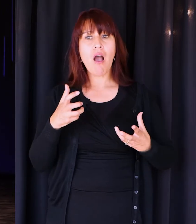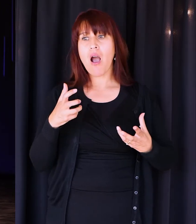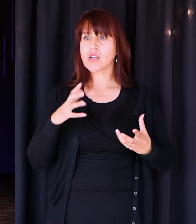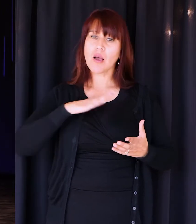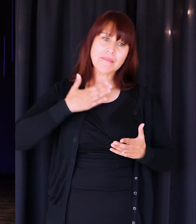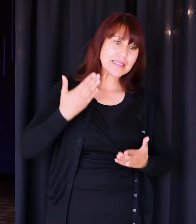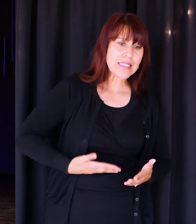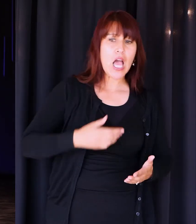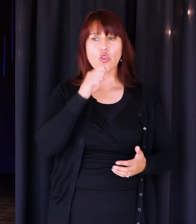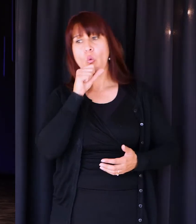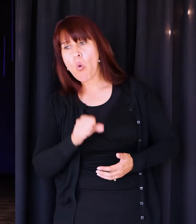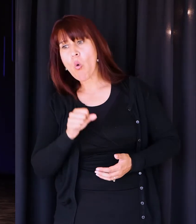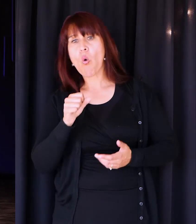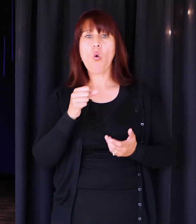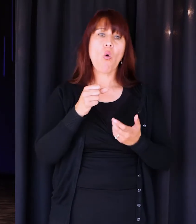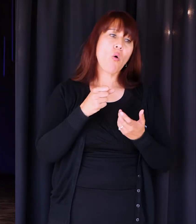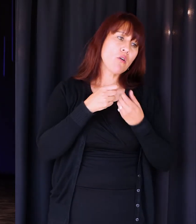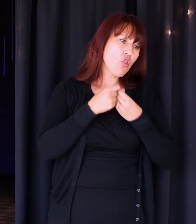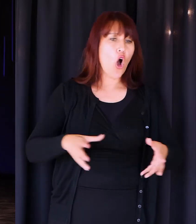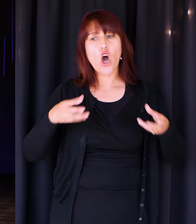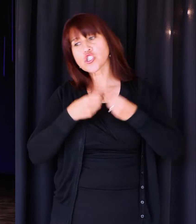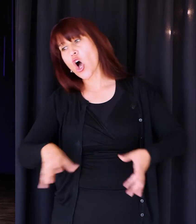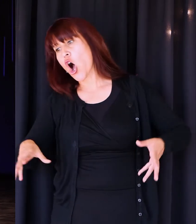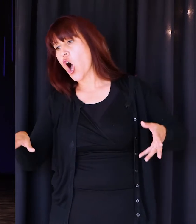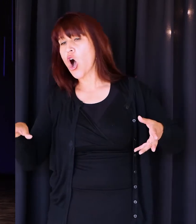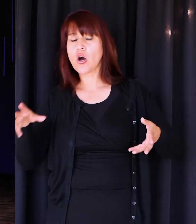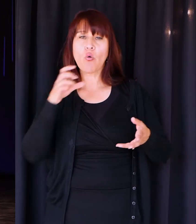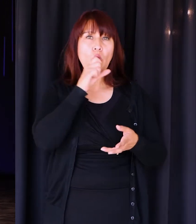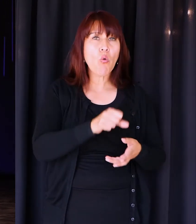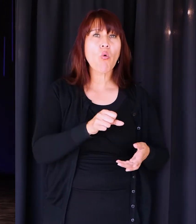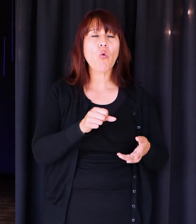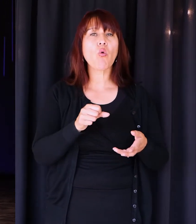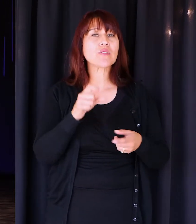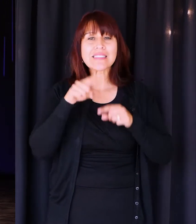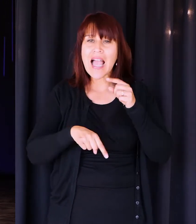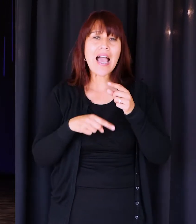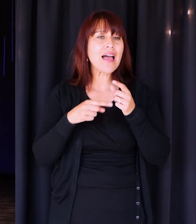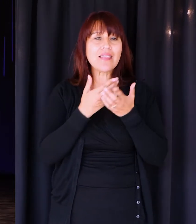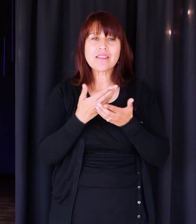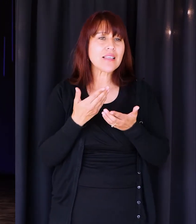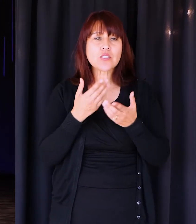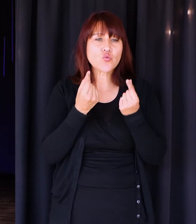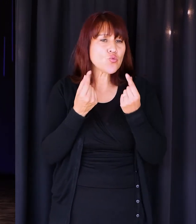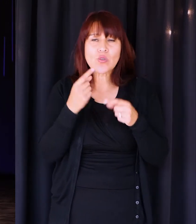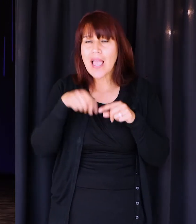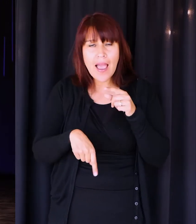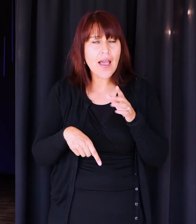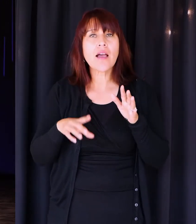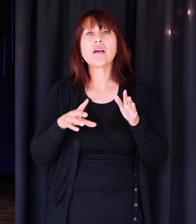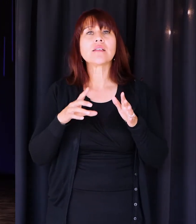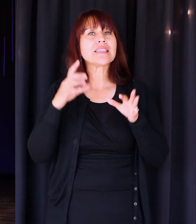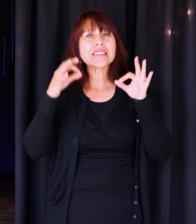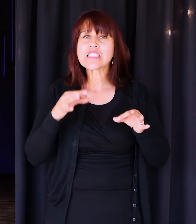over all the old that we don't currently have and all the things that we currently can't do and all the decisions that